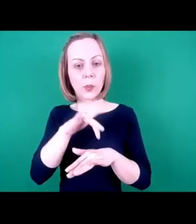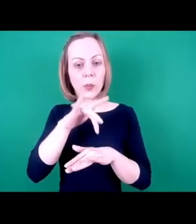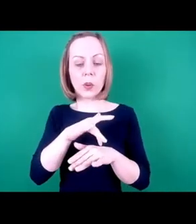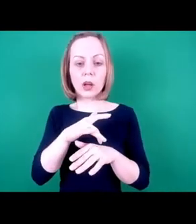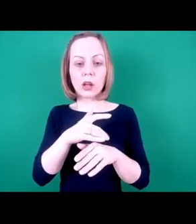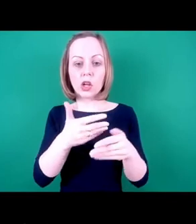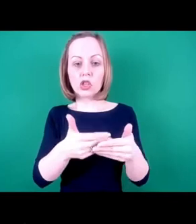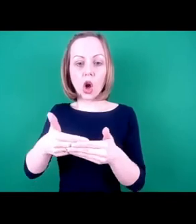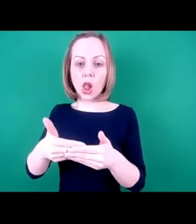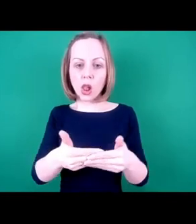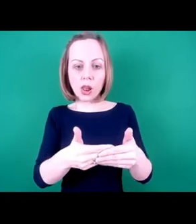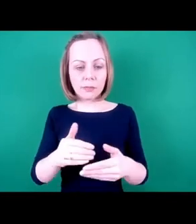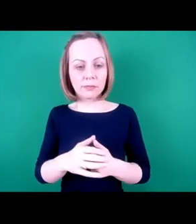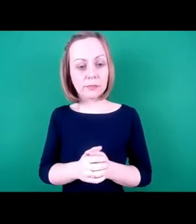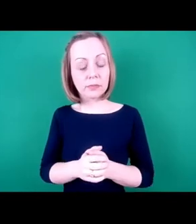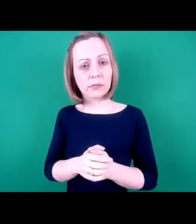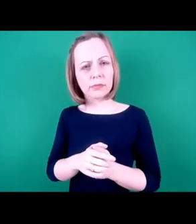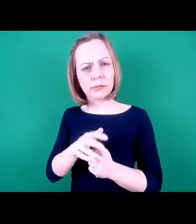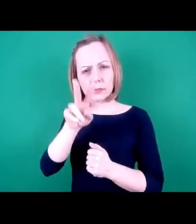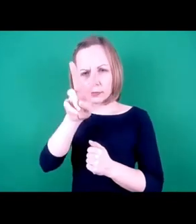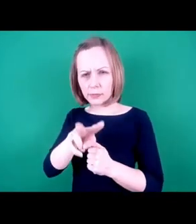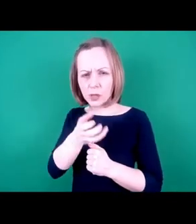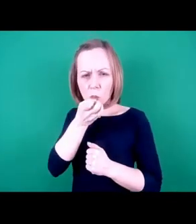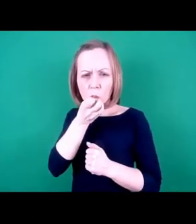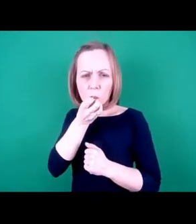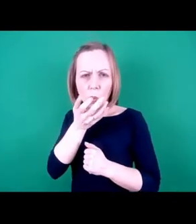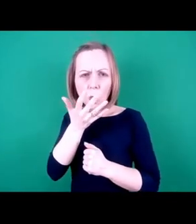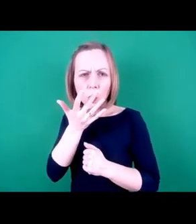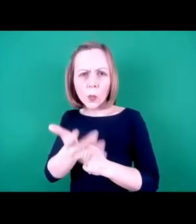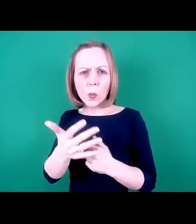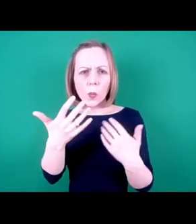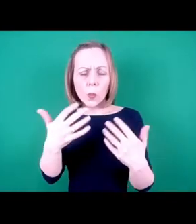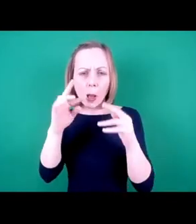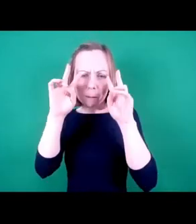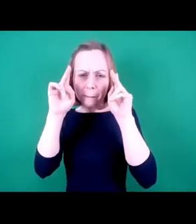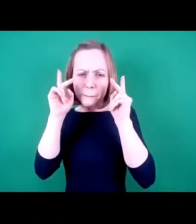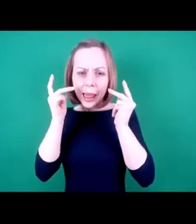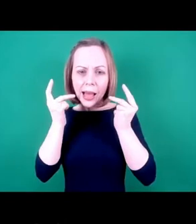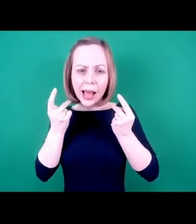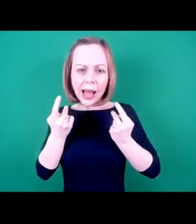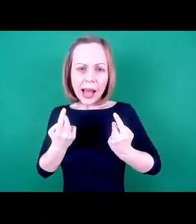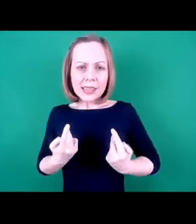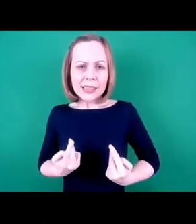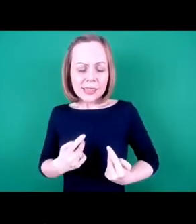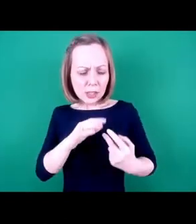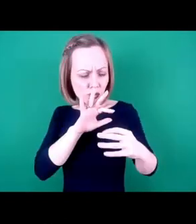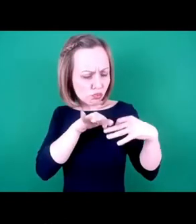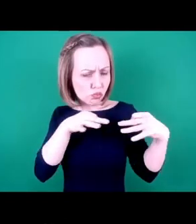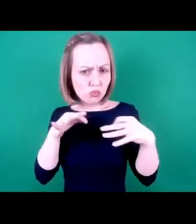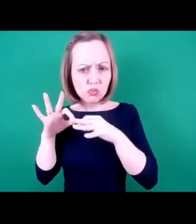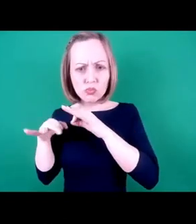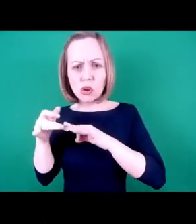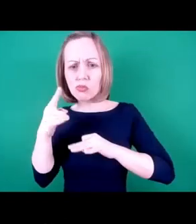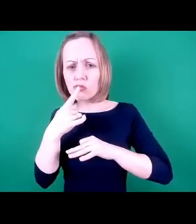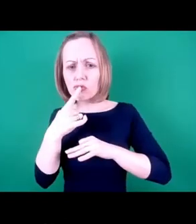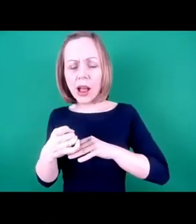afterwards. She was beautiful. Long, dark plaits with red ribbons framed her white face. Big saucer